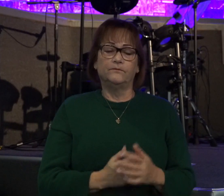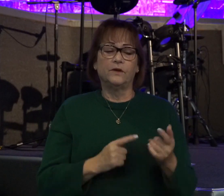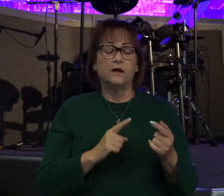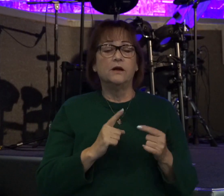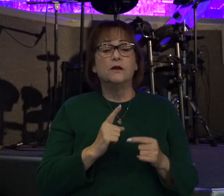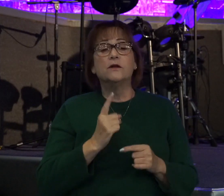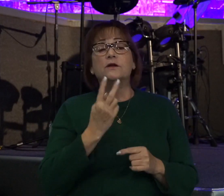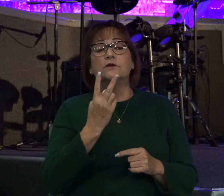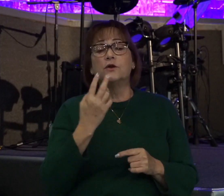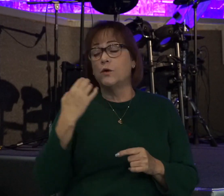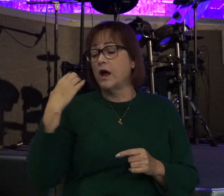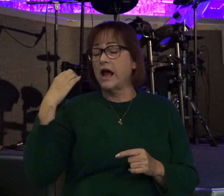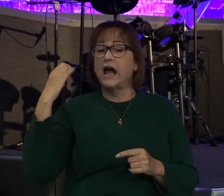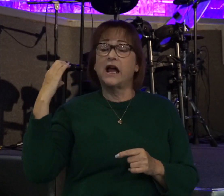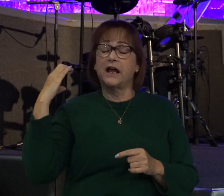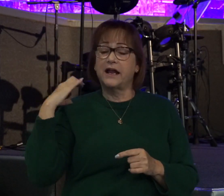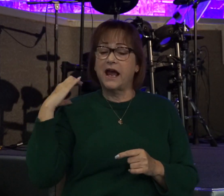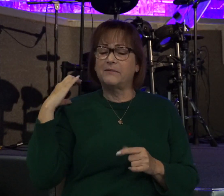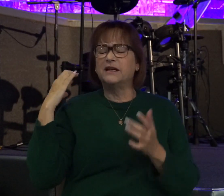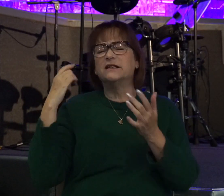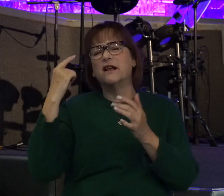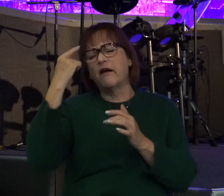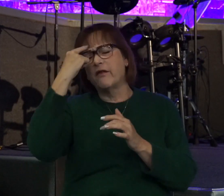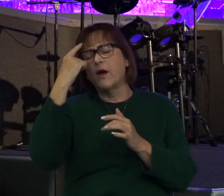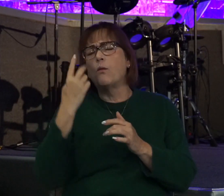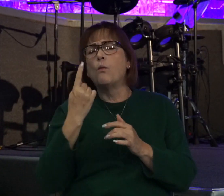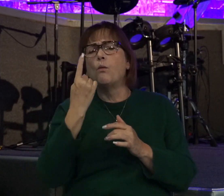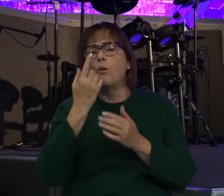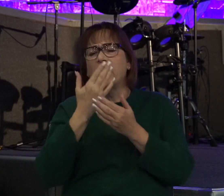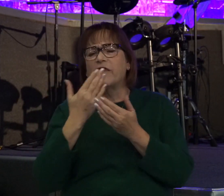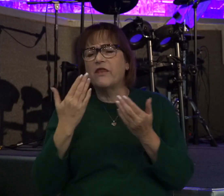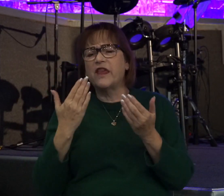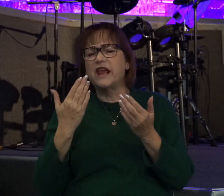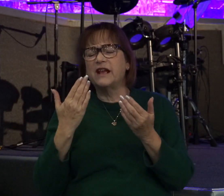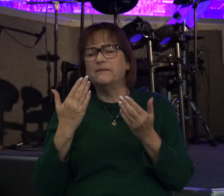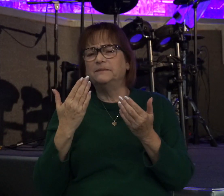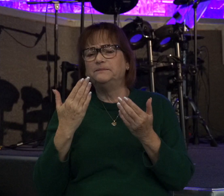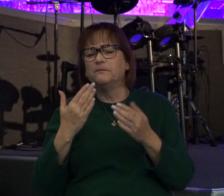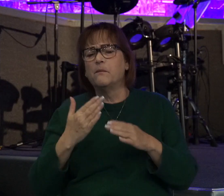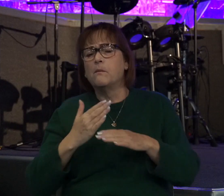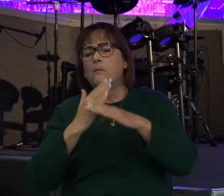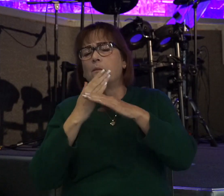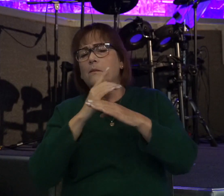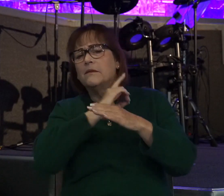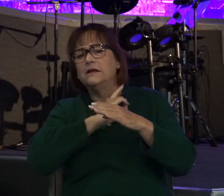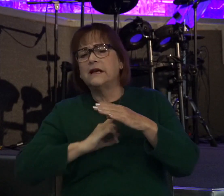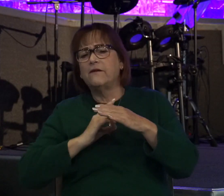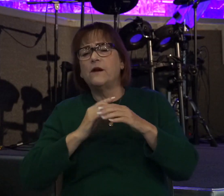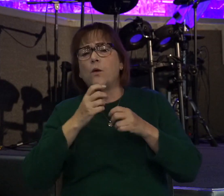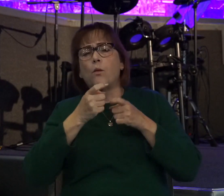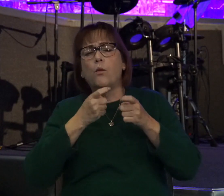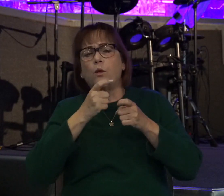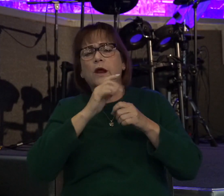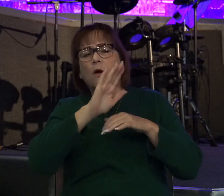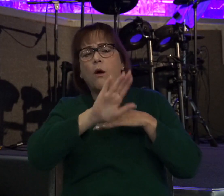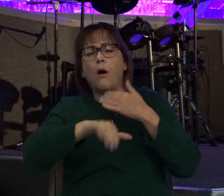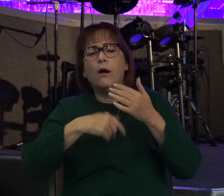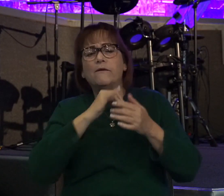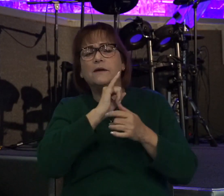that there was only one thing standing in the way of David ruling over all Israel. That was